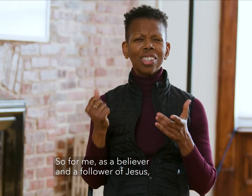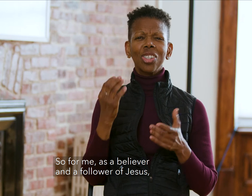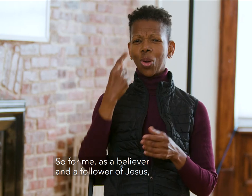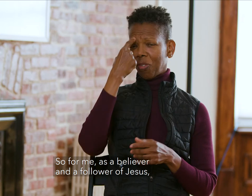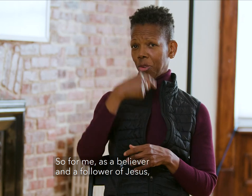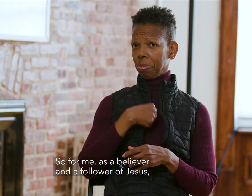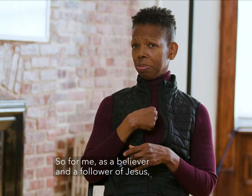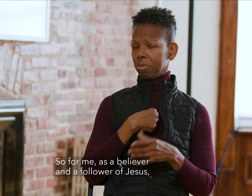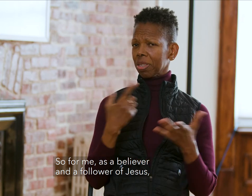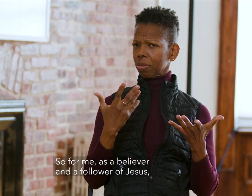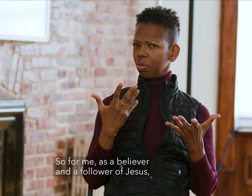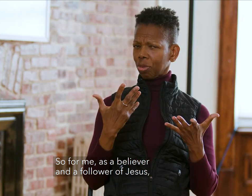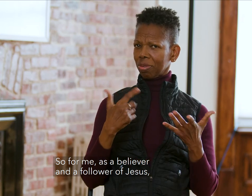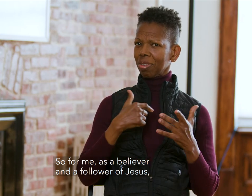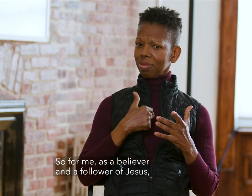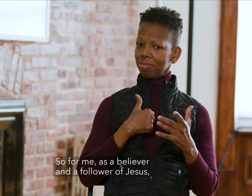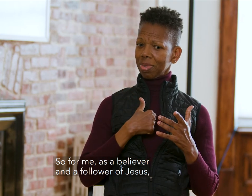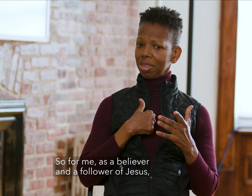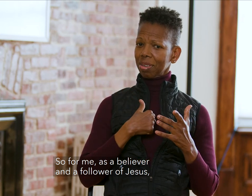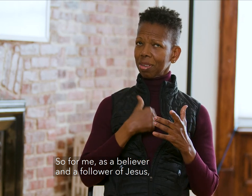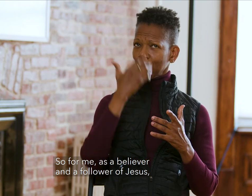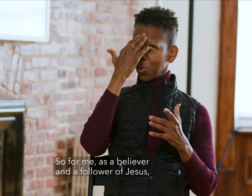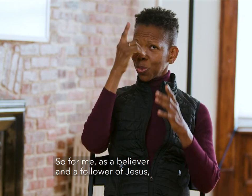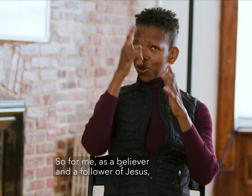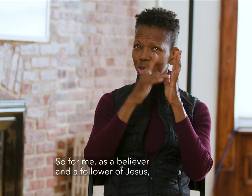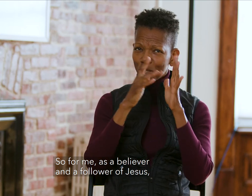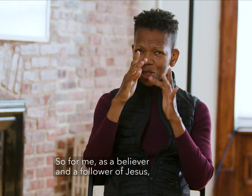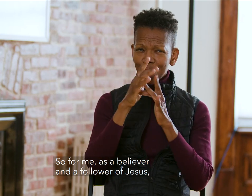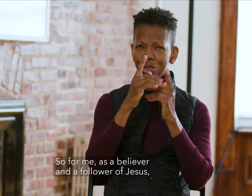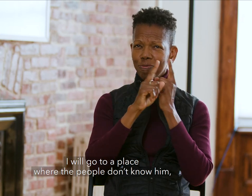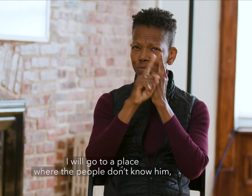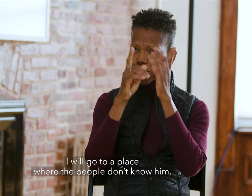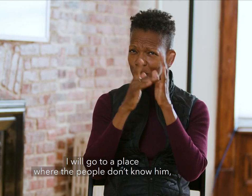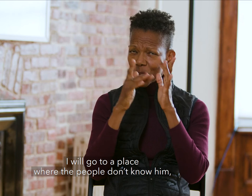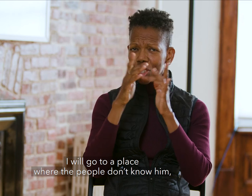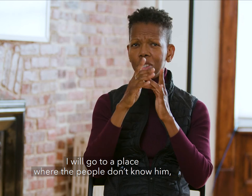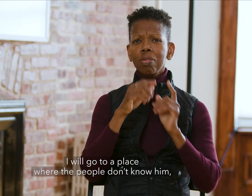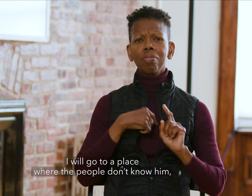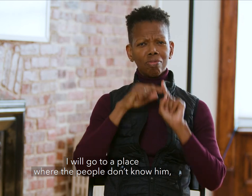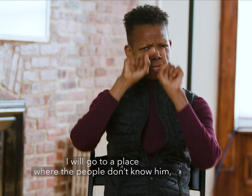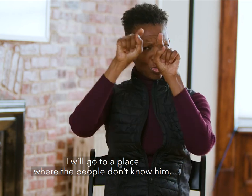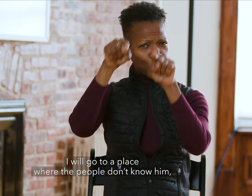So, for me, as a believer and a follower of Jesus, I will go to a place